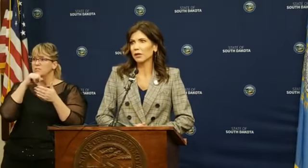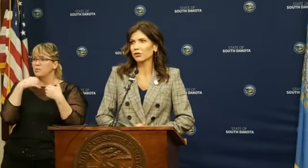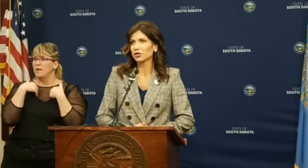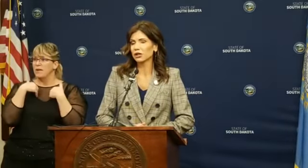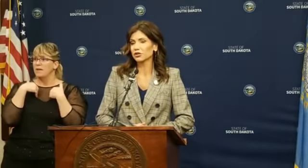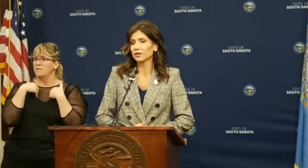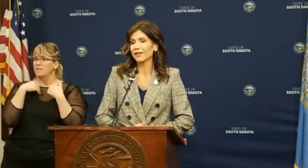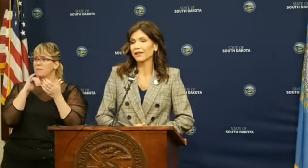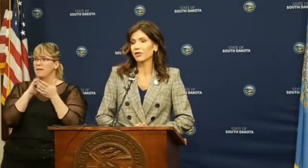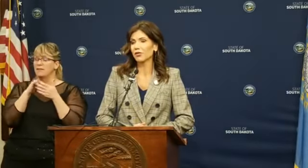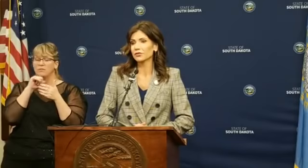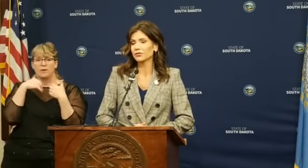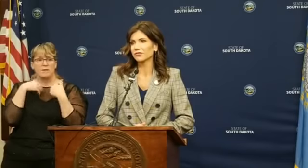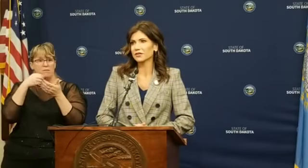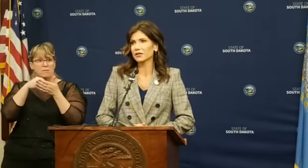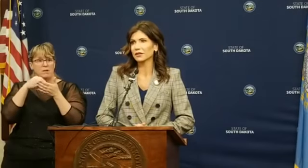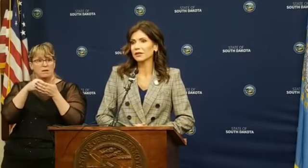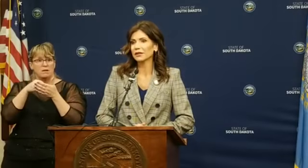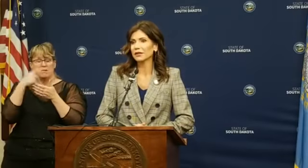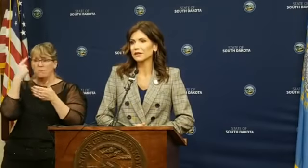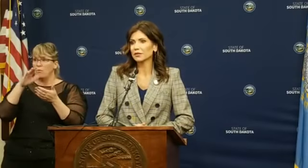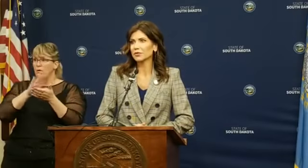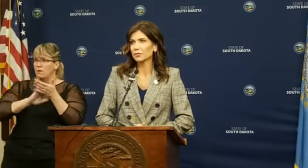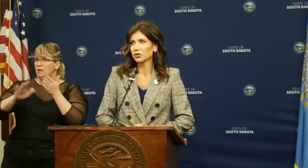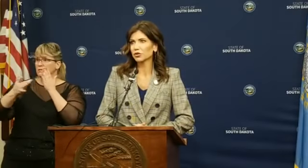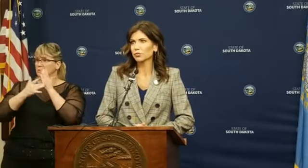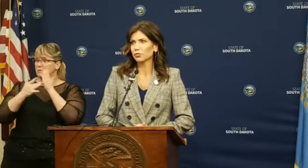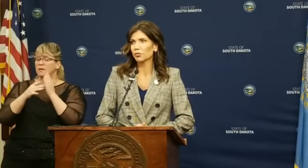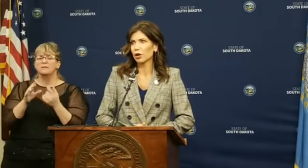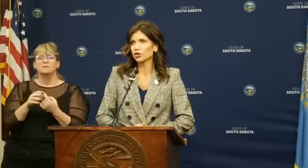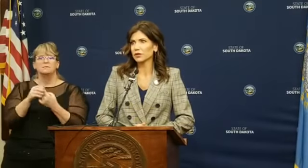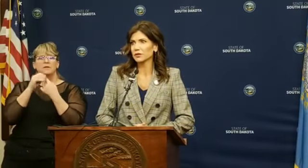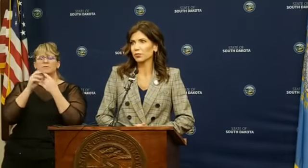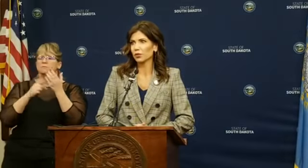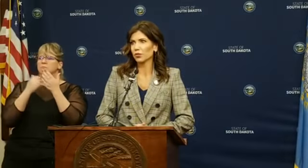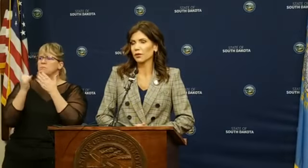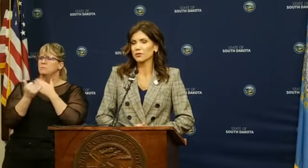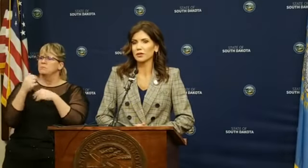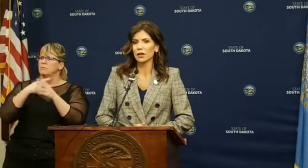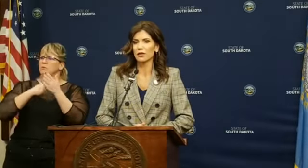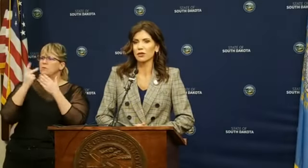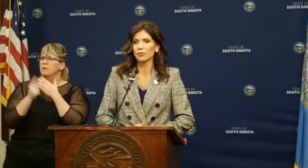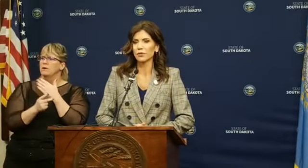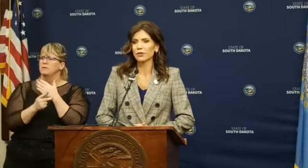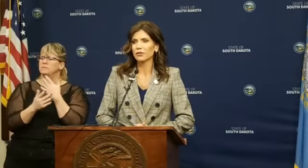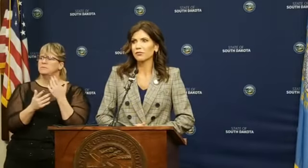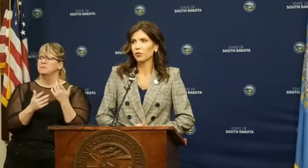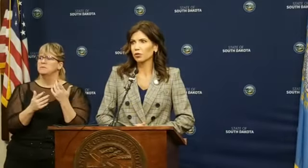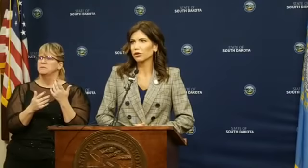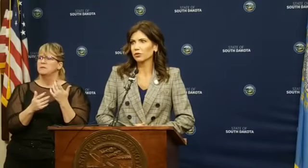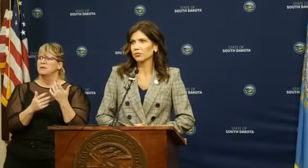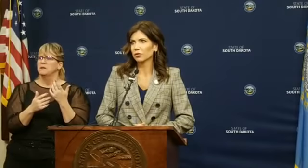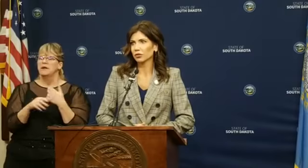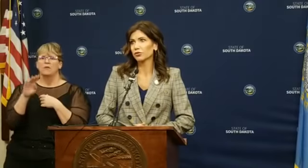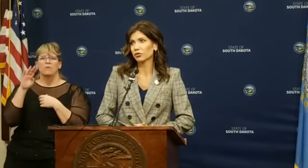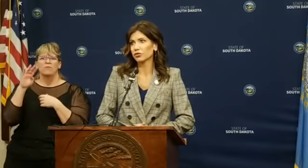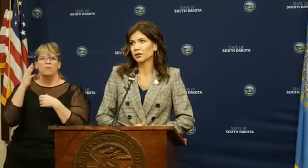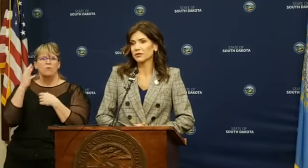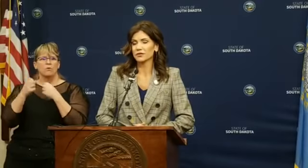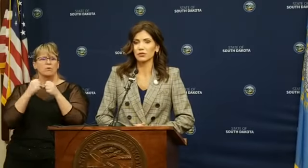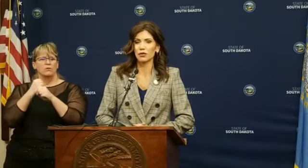get a higher education. And then also investing in some special projects and programs at our four-year